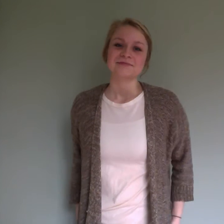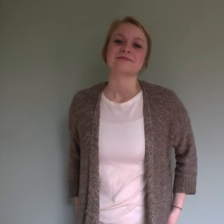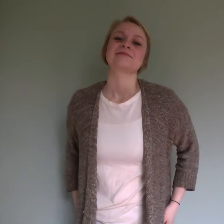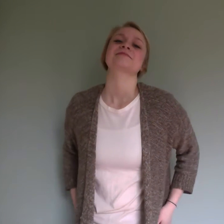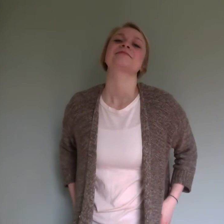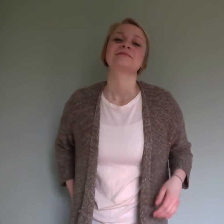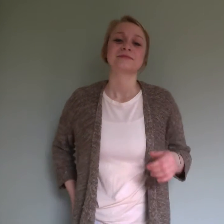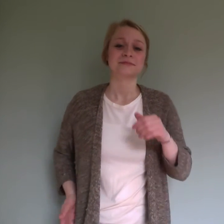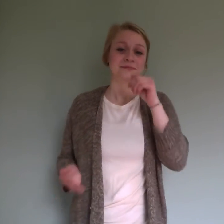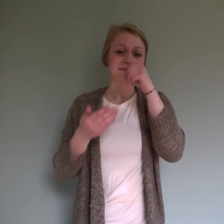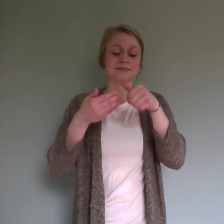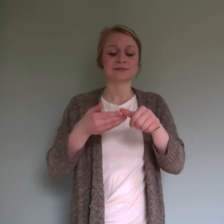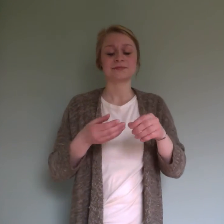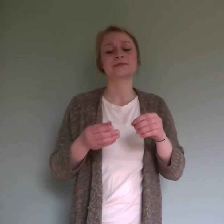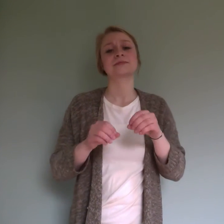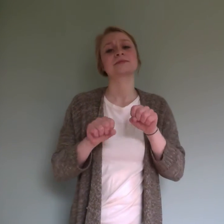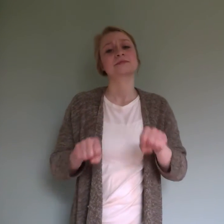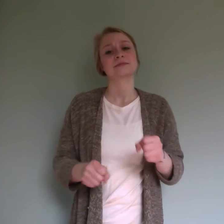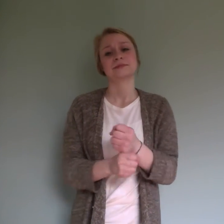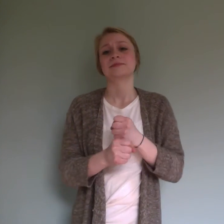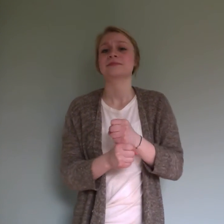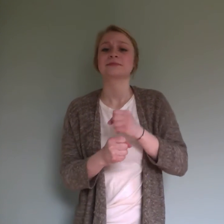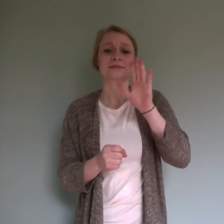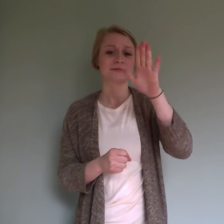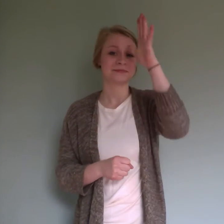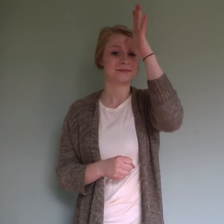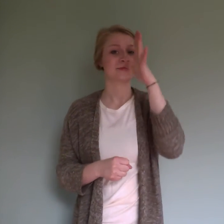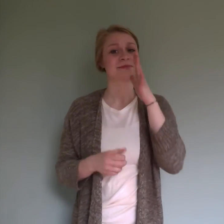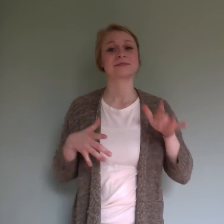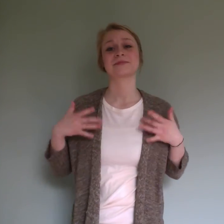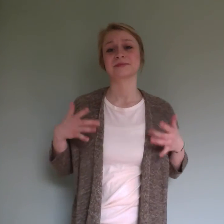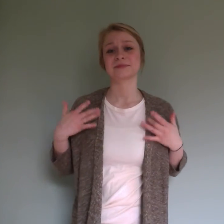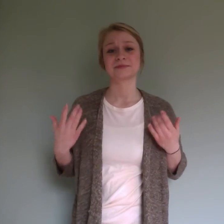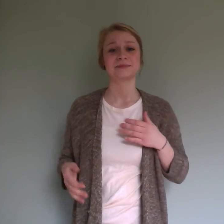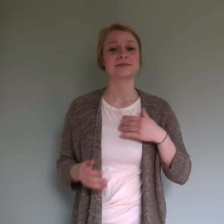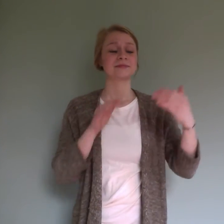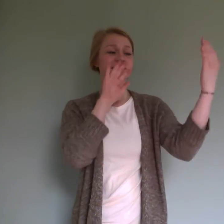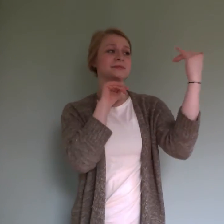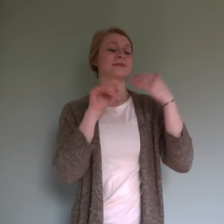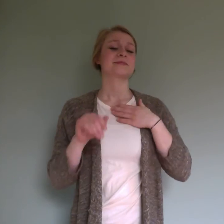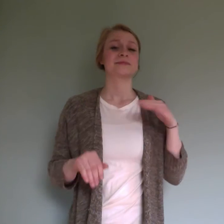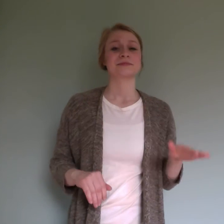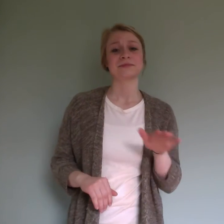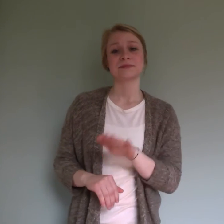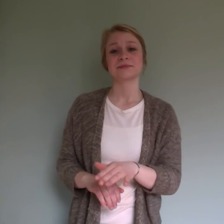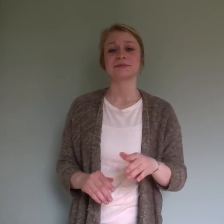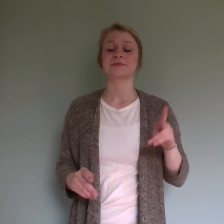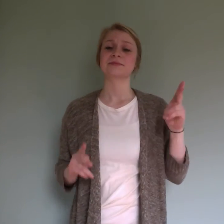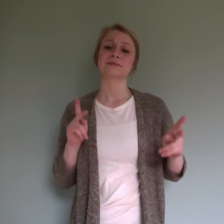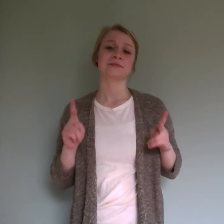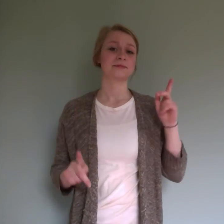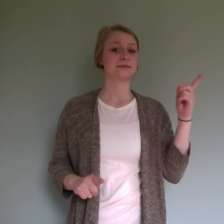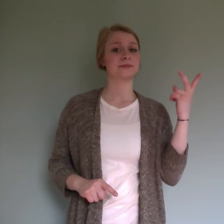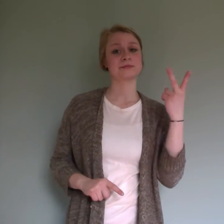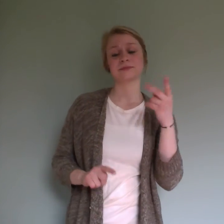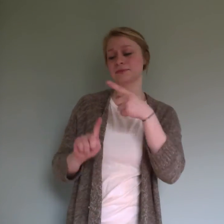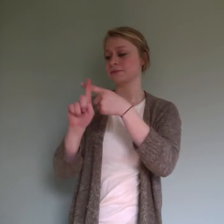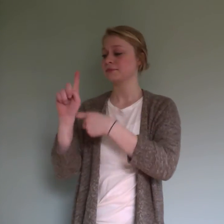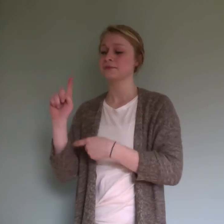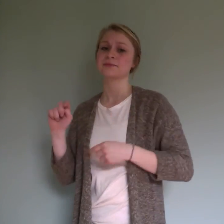I made a man so happy when I wrote a letter once I hope my children come and visit once or twice a month